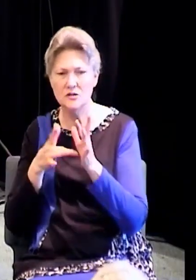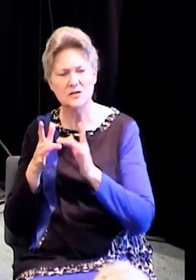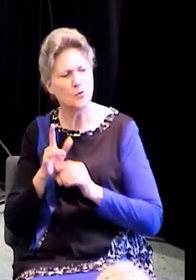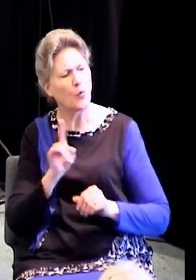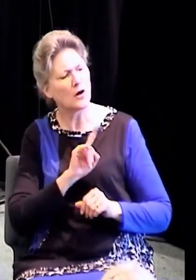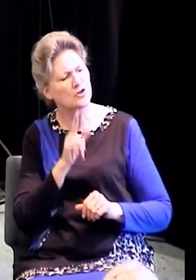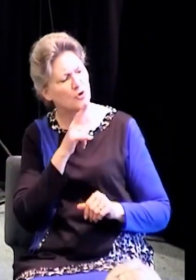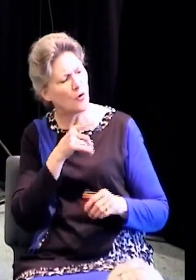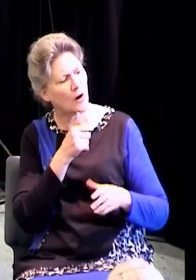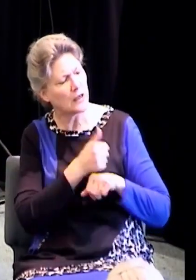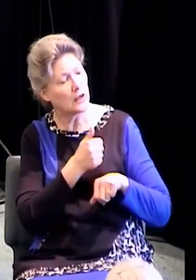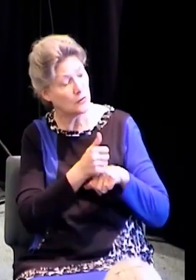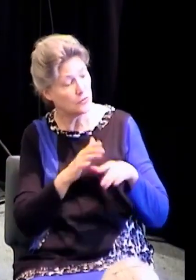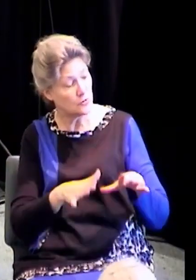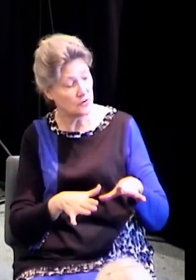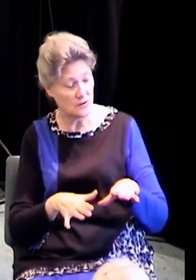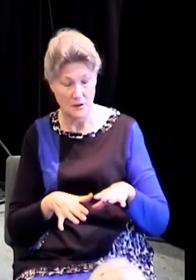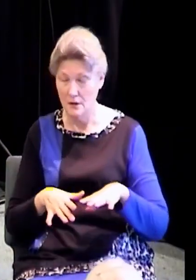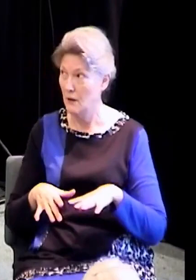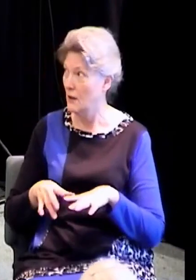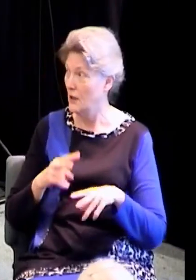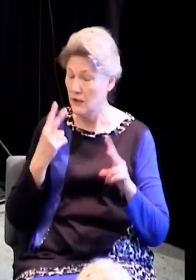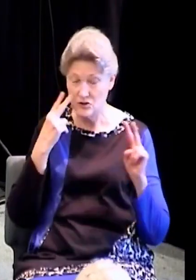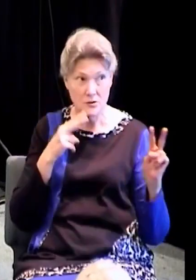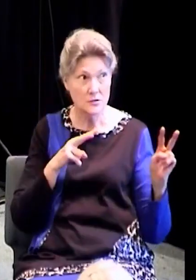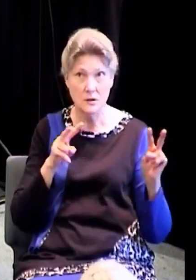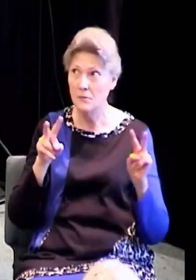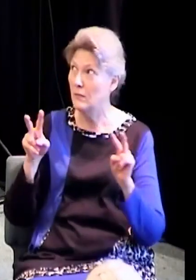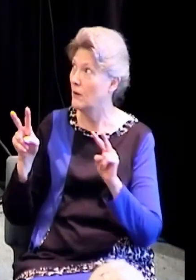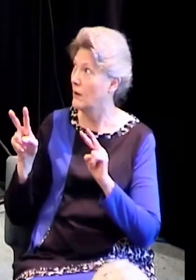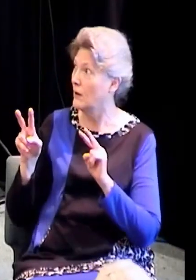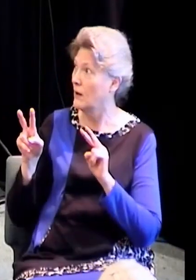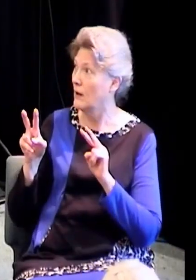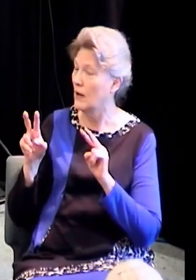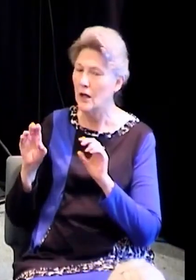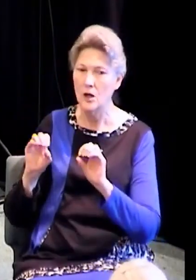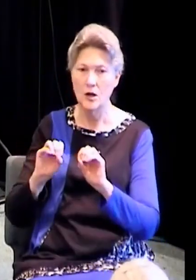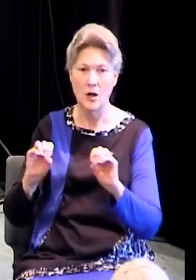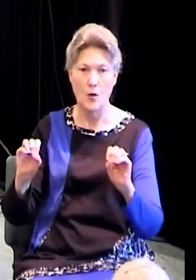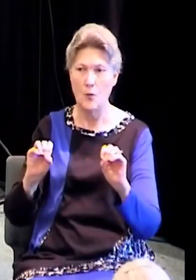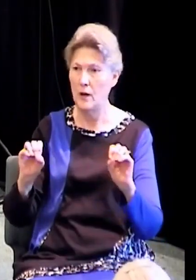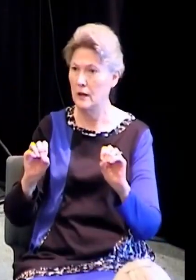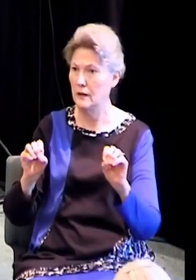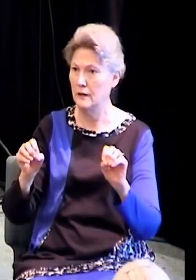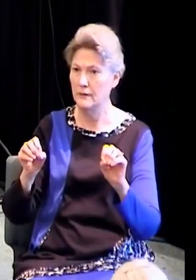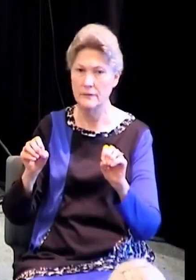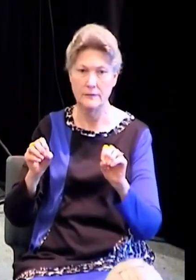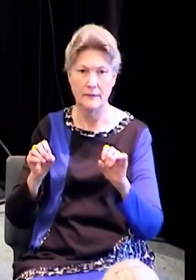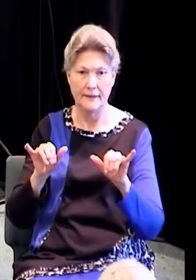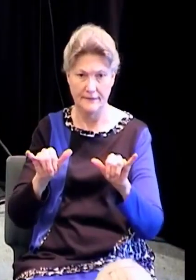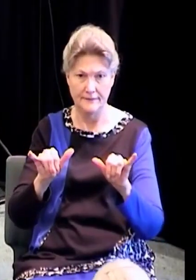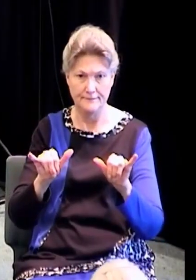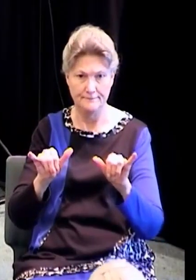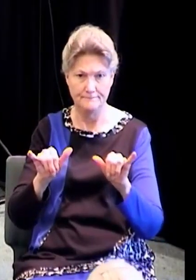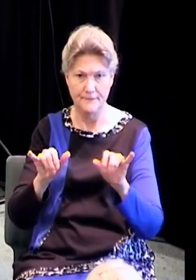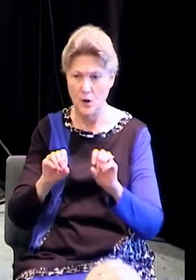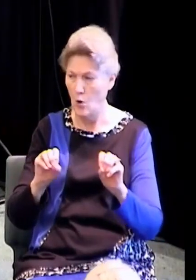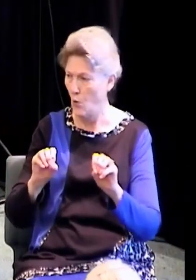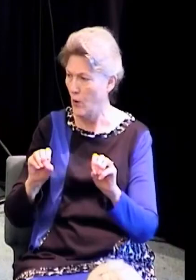We come to the house of God or we read the Bible ourselves and we stumble across the scripture and it pricks